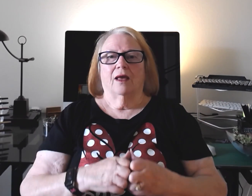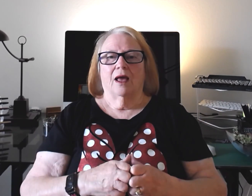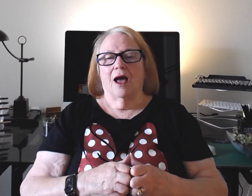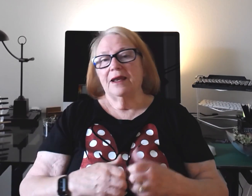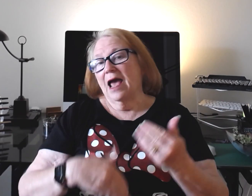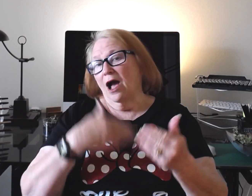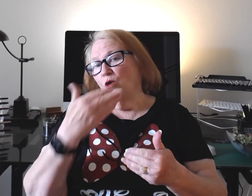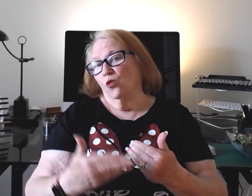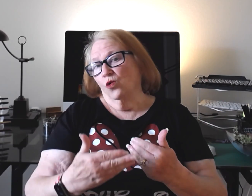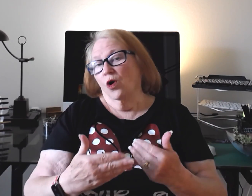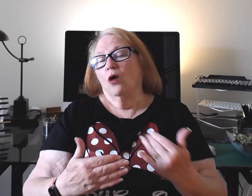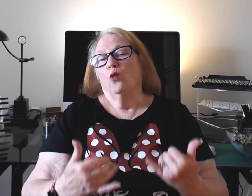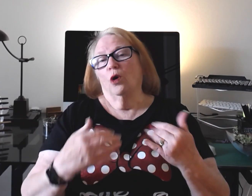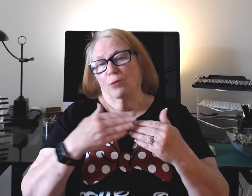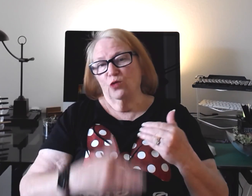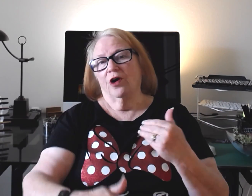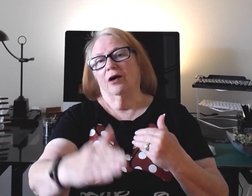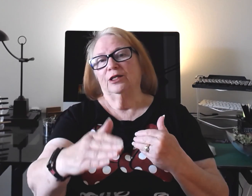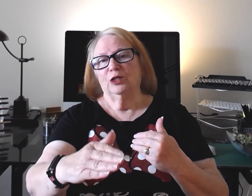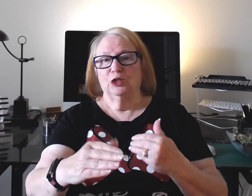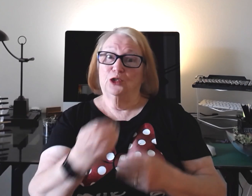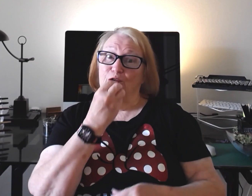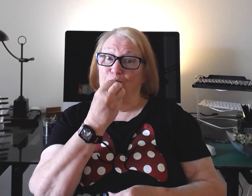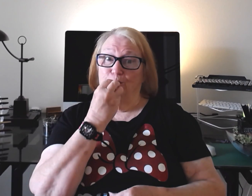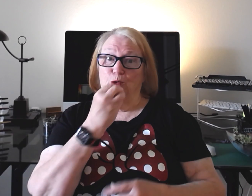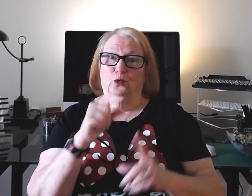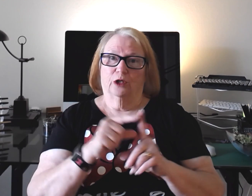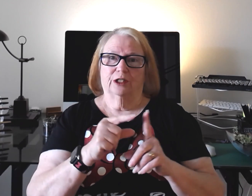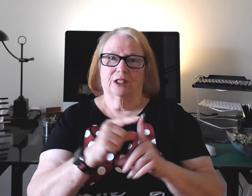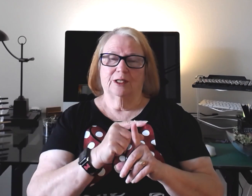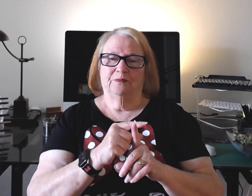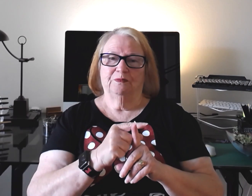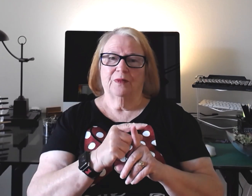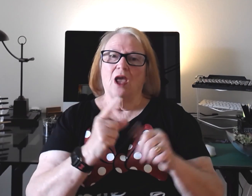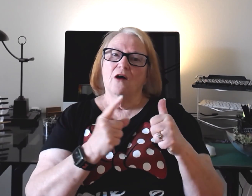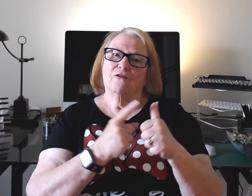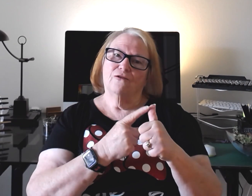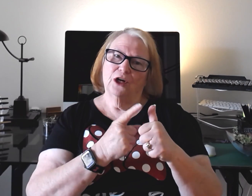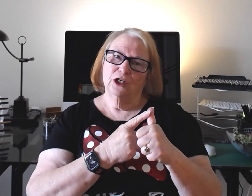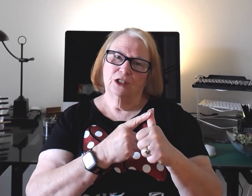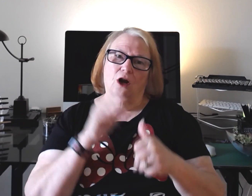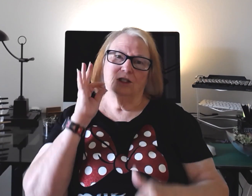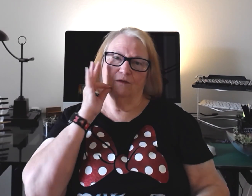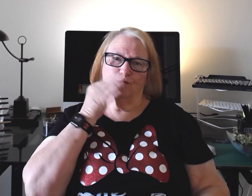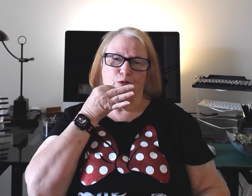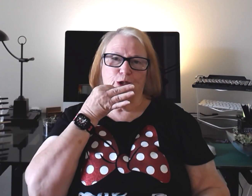Now we'll move on to the food words. First are some fruits.